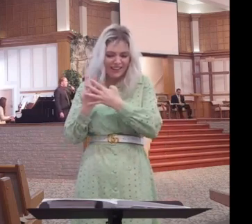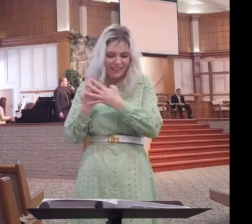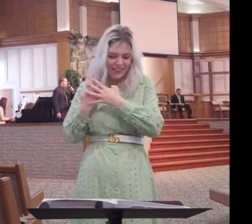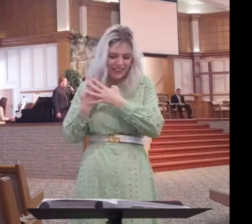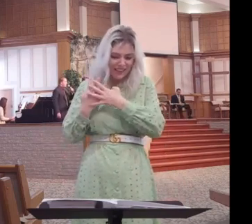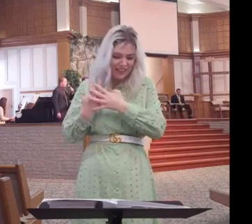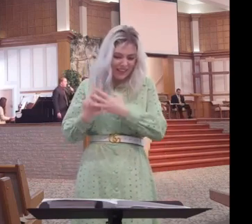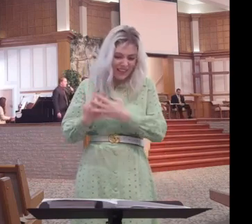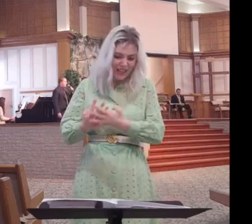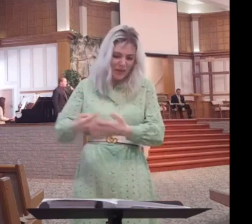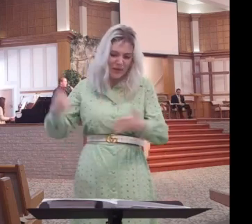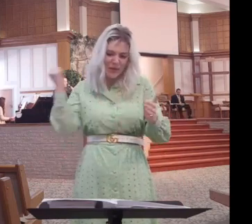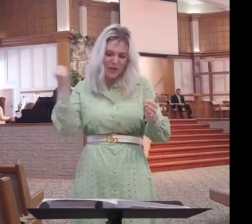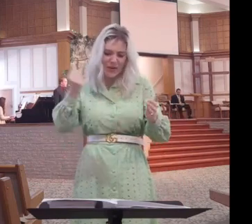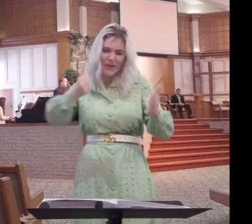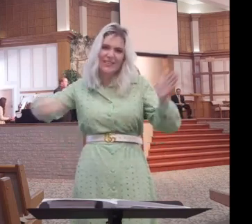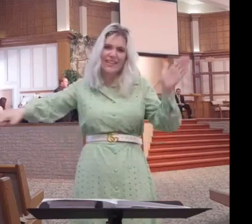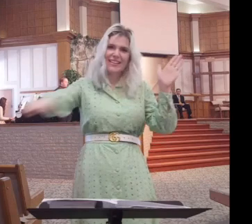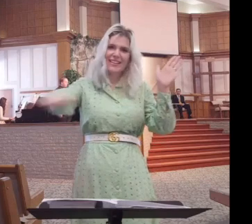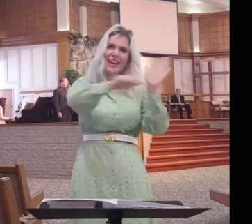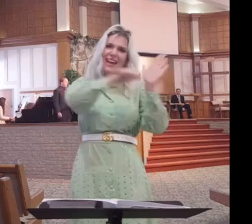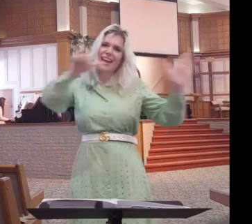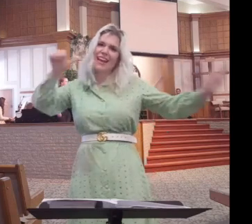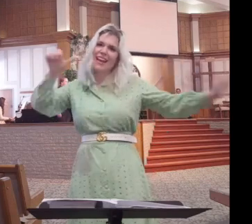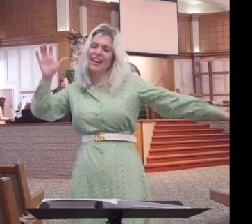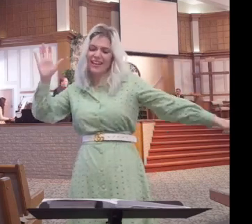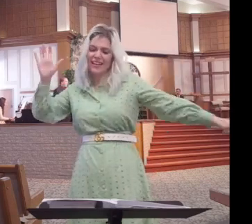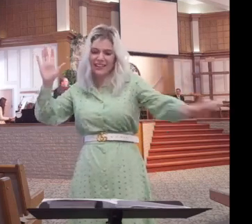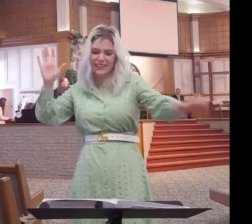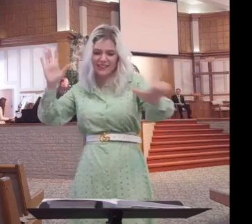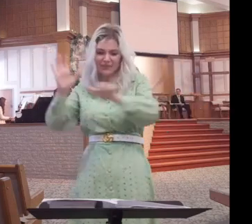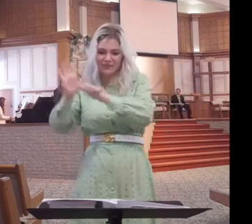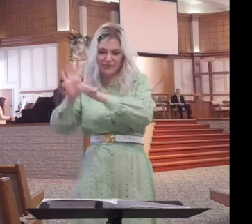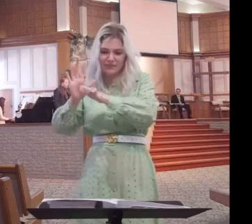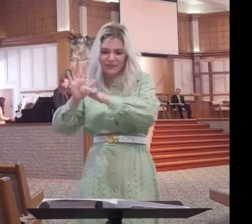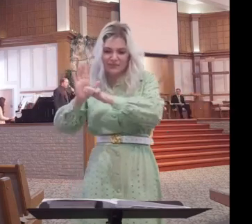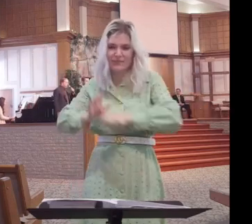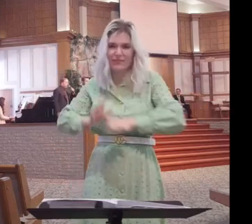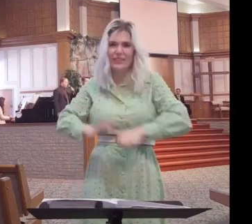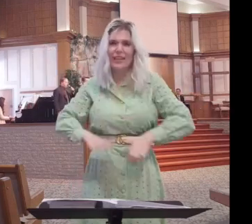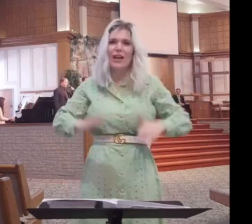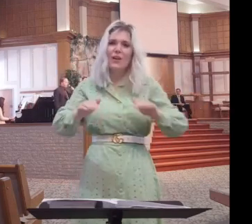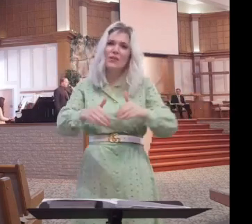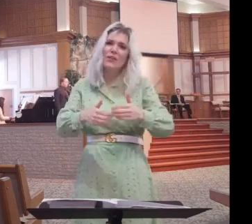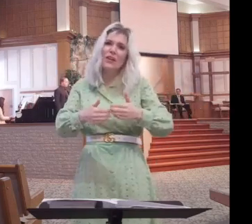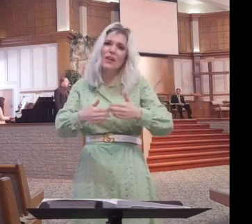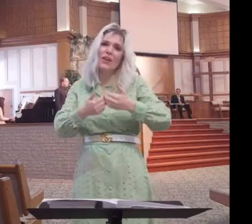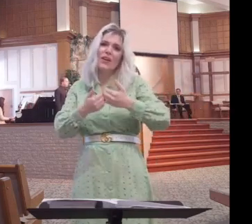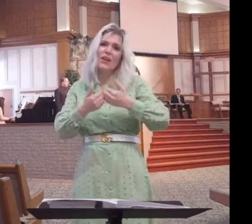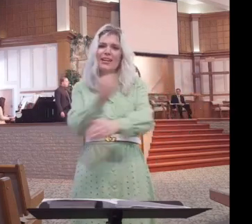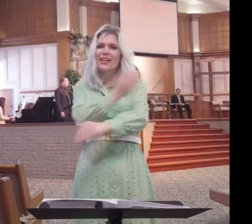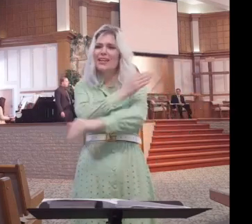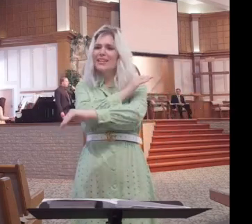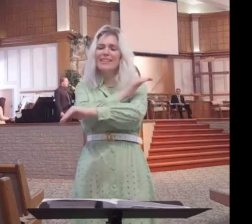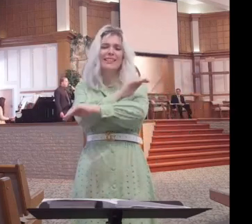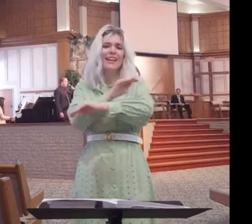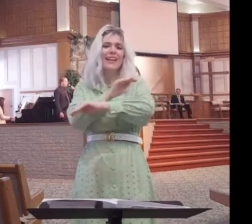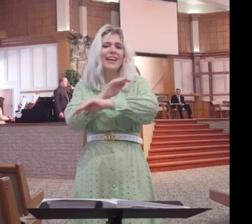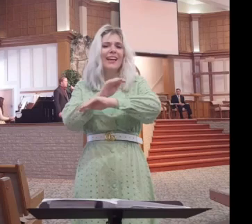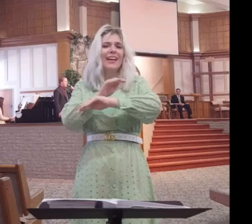the hammer, the nail, how could a night